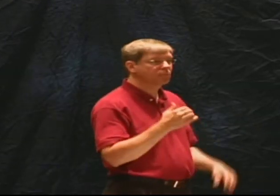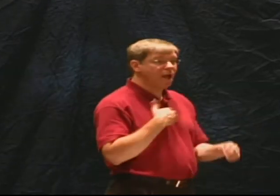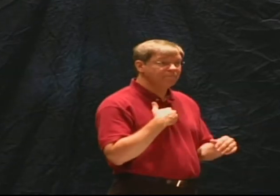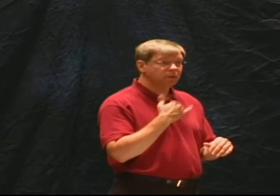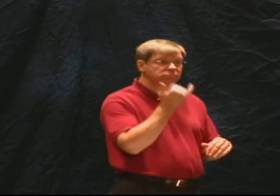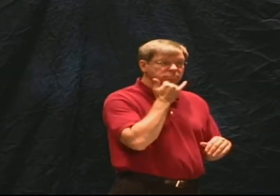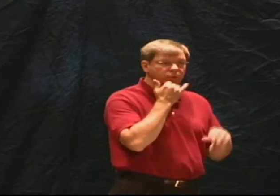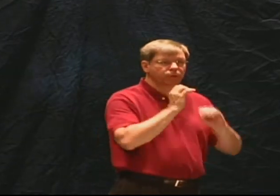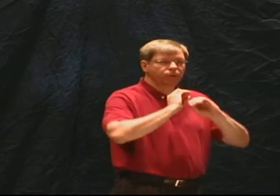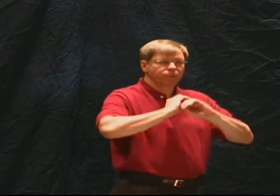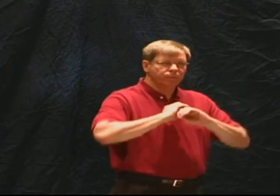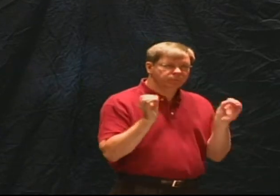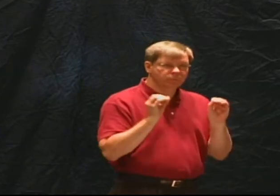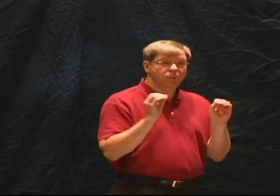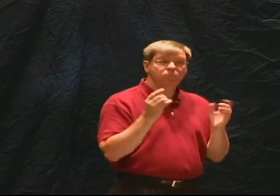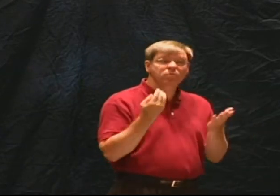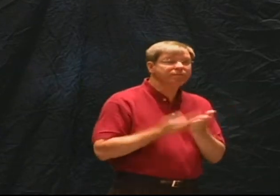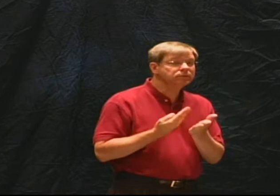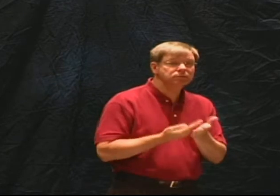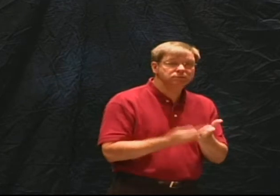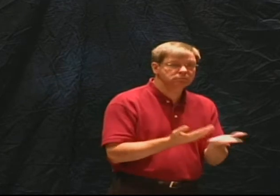let's look at some of the evidence for the inerrancy of scripture